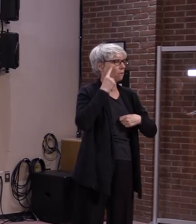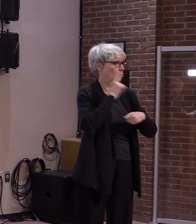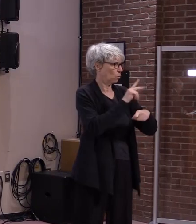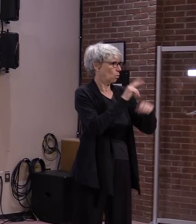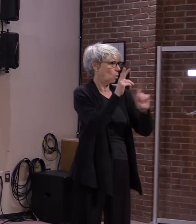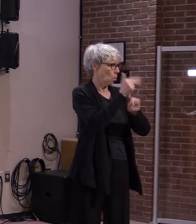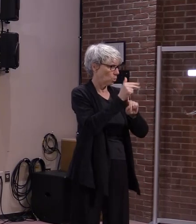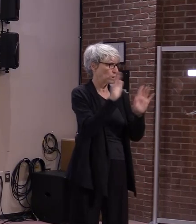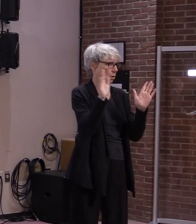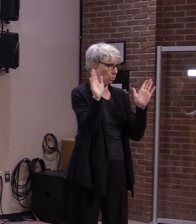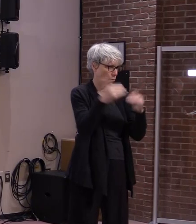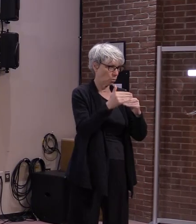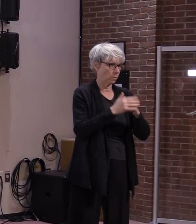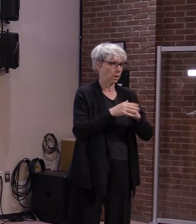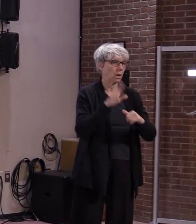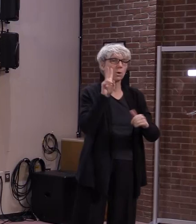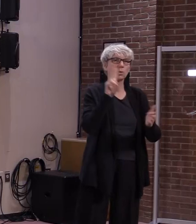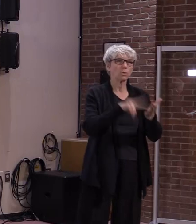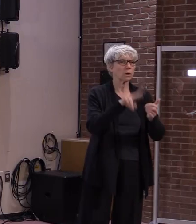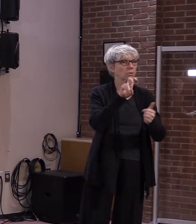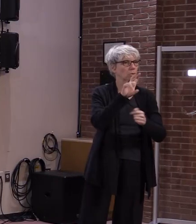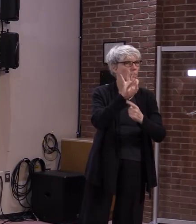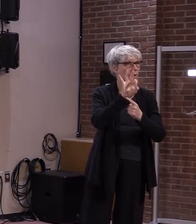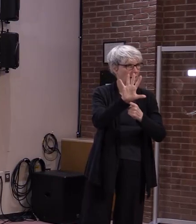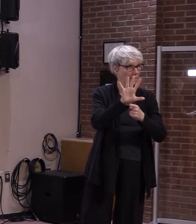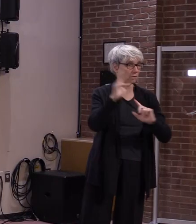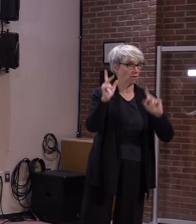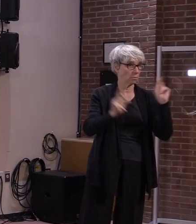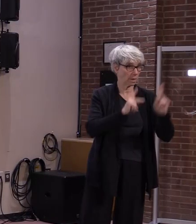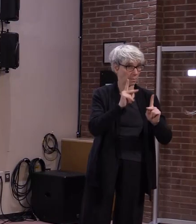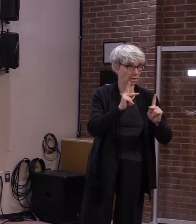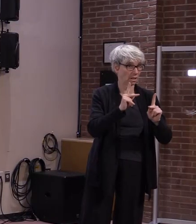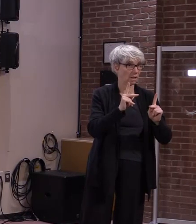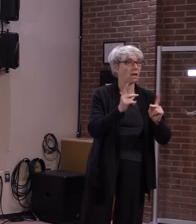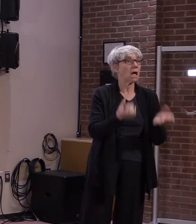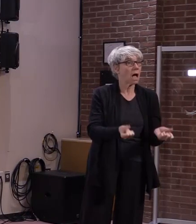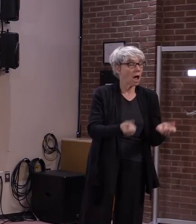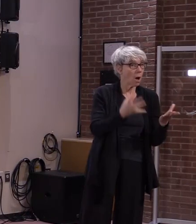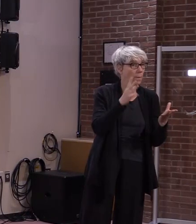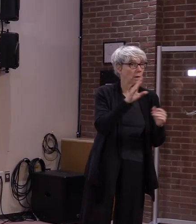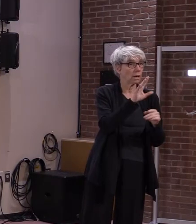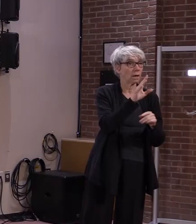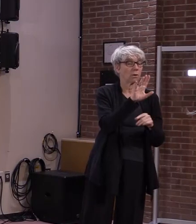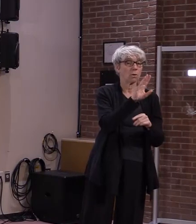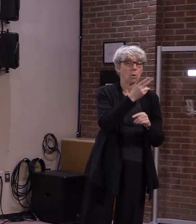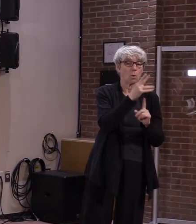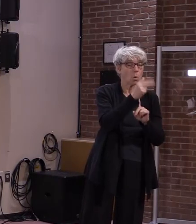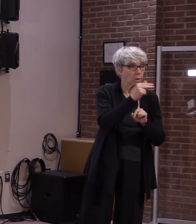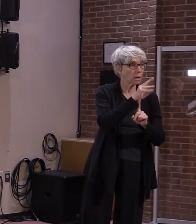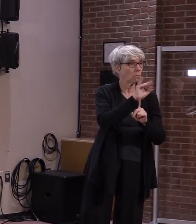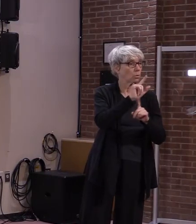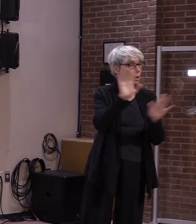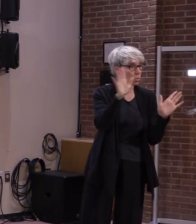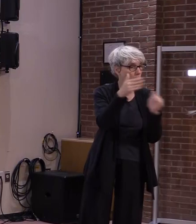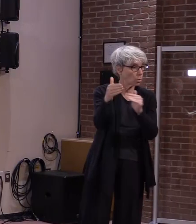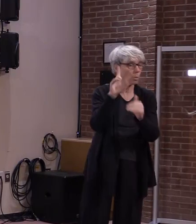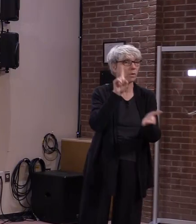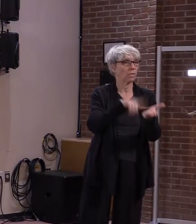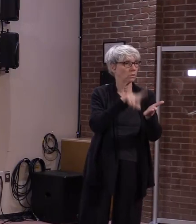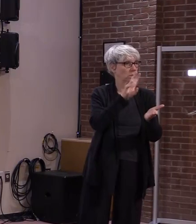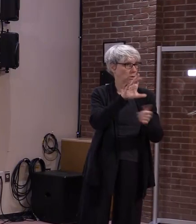hotel and motel rooms across the state. And we are starting to lose